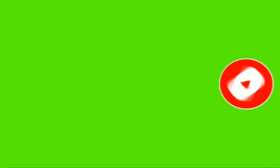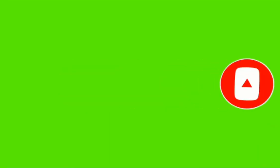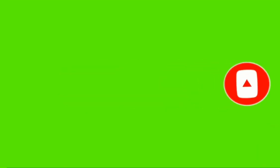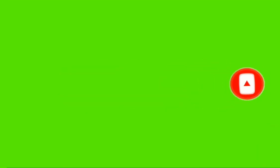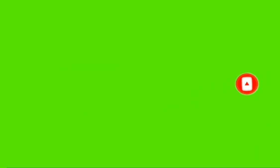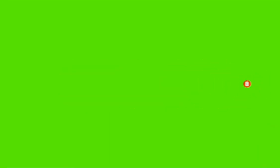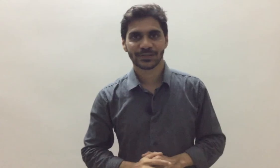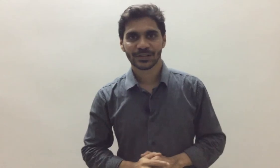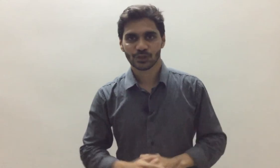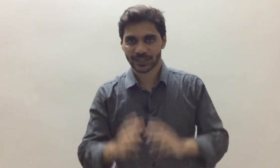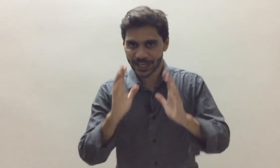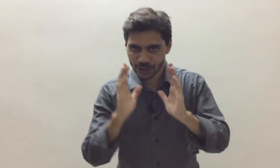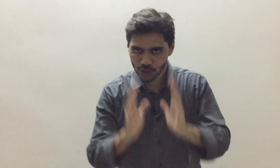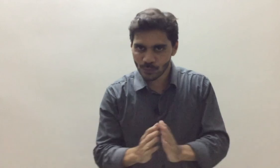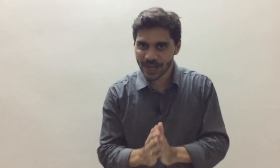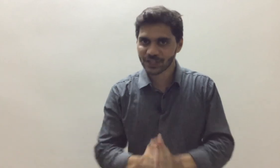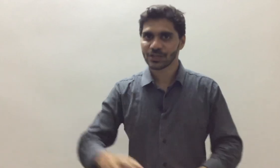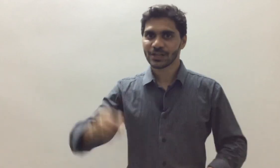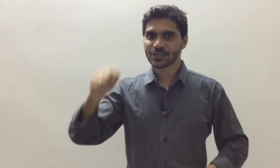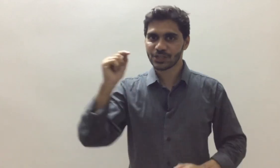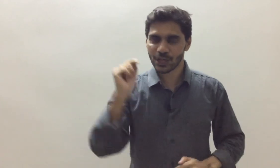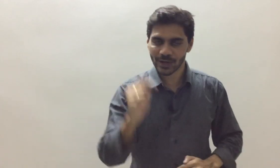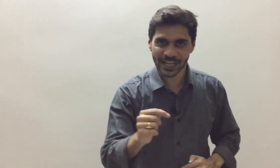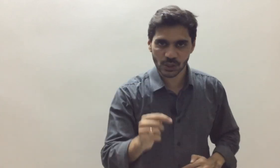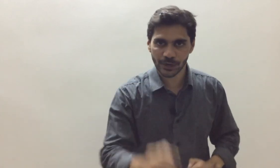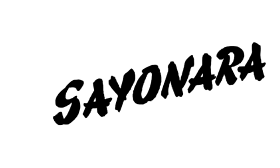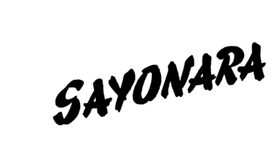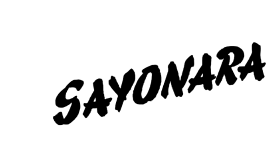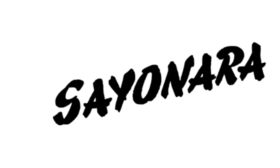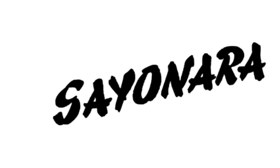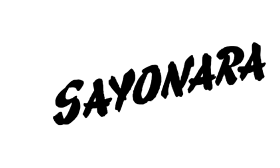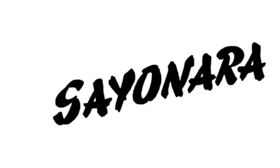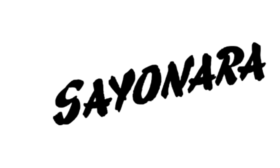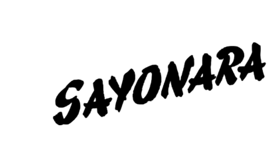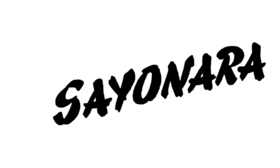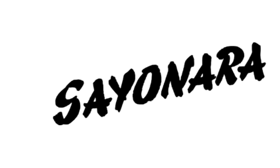updates. So thank you so much. See you in the next video. Sayonara.